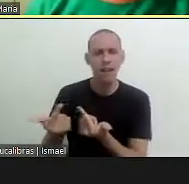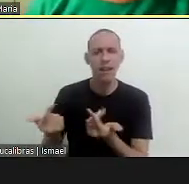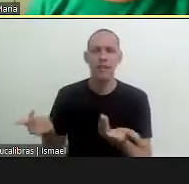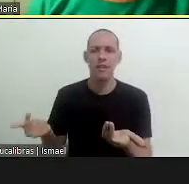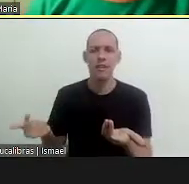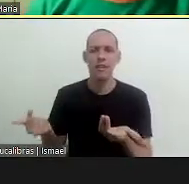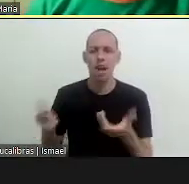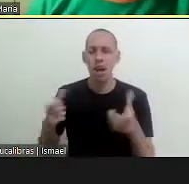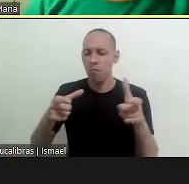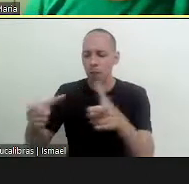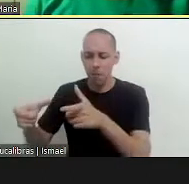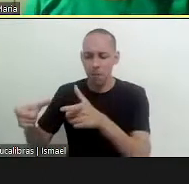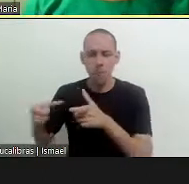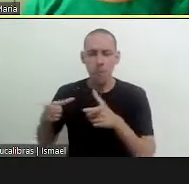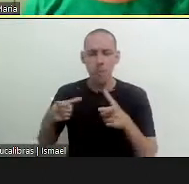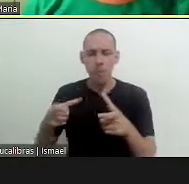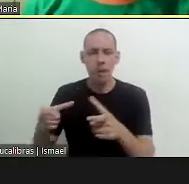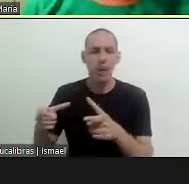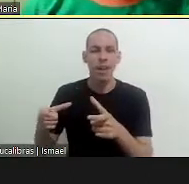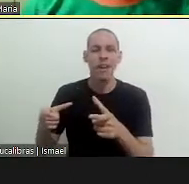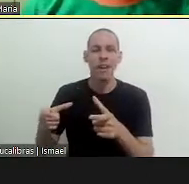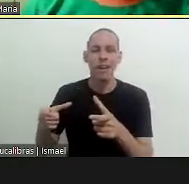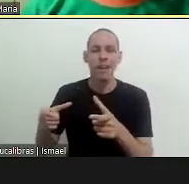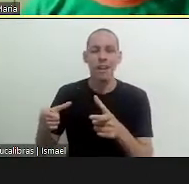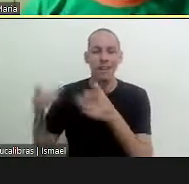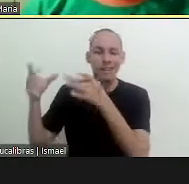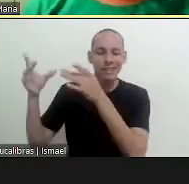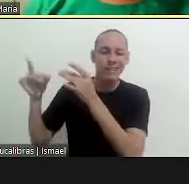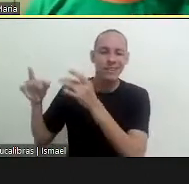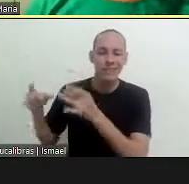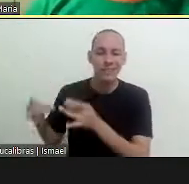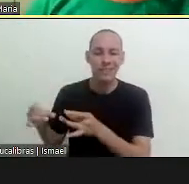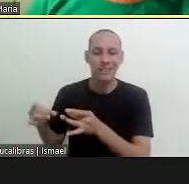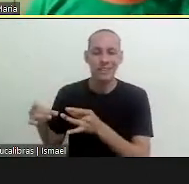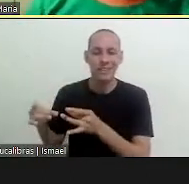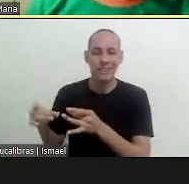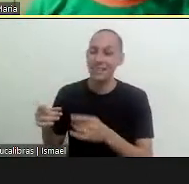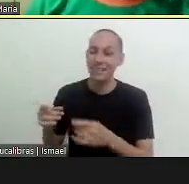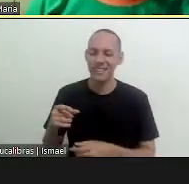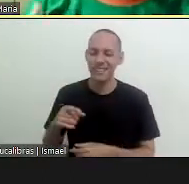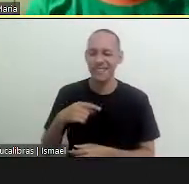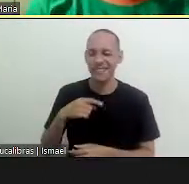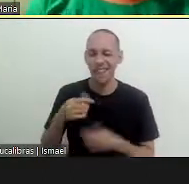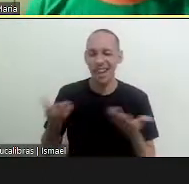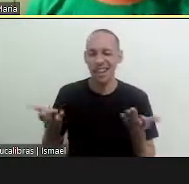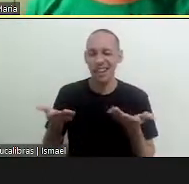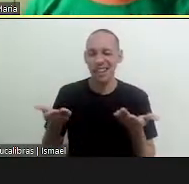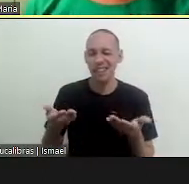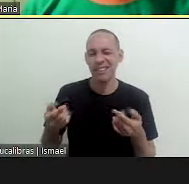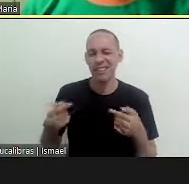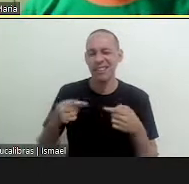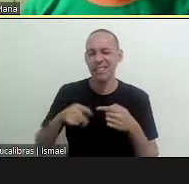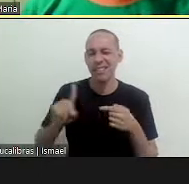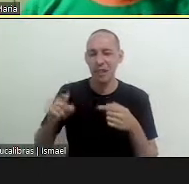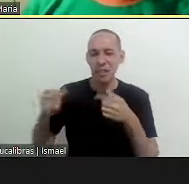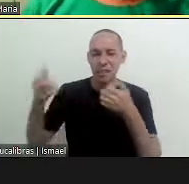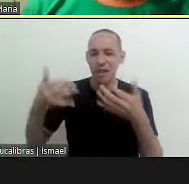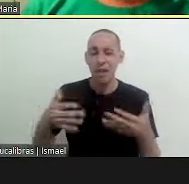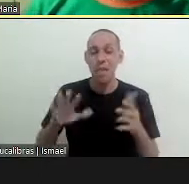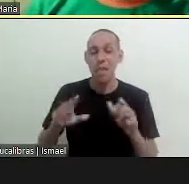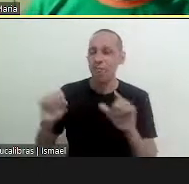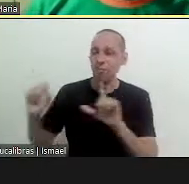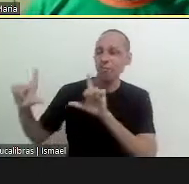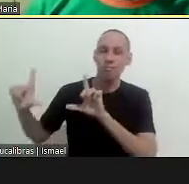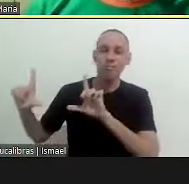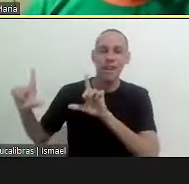all of the locations the venues and here in more detail as it's not the case here but